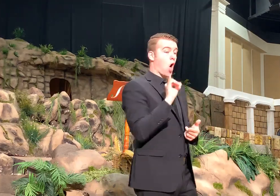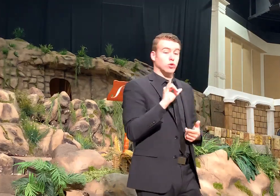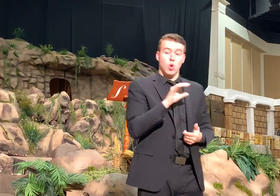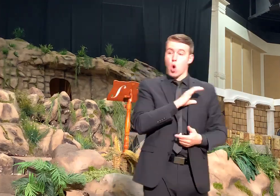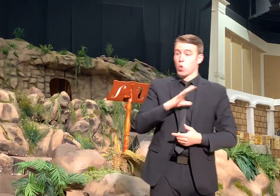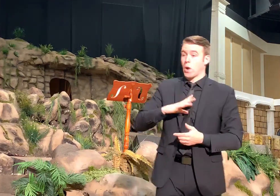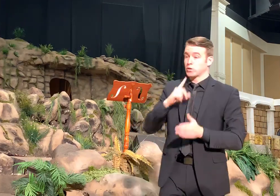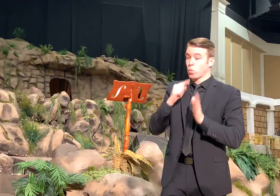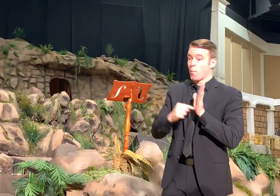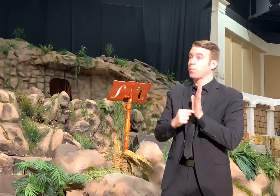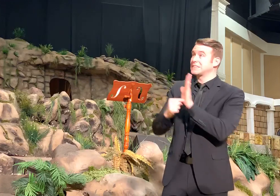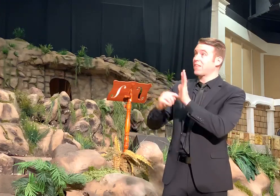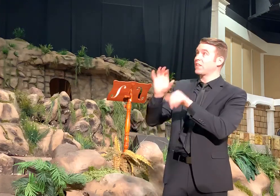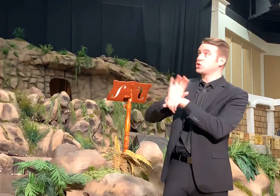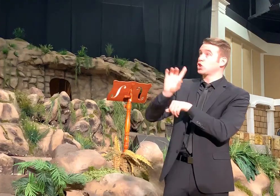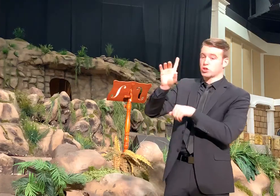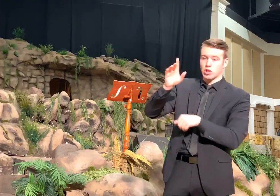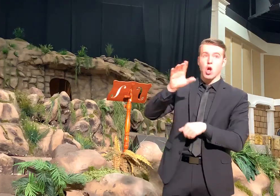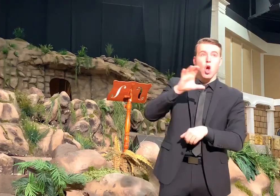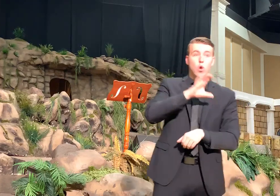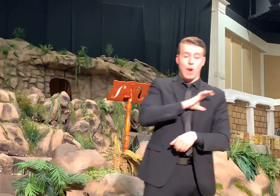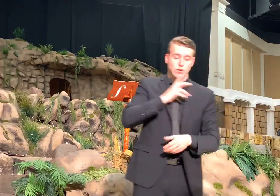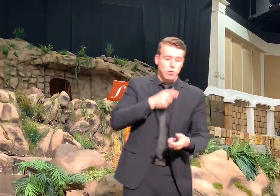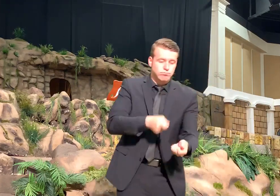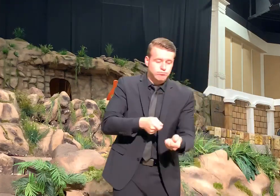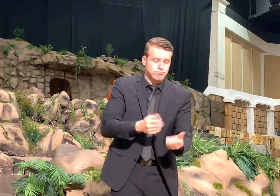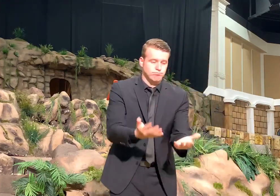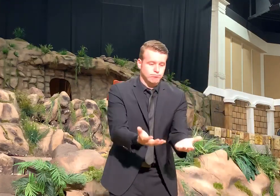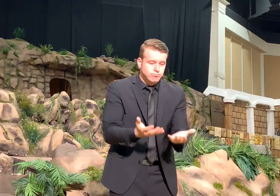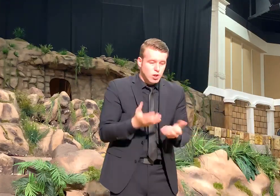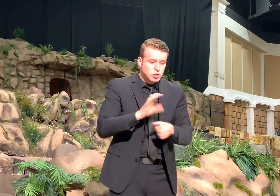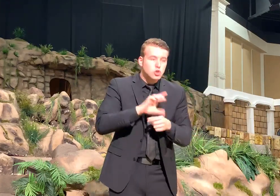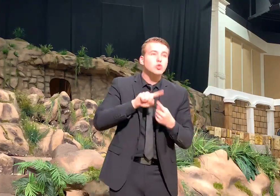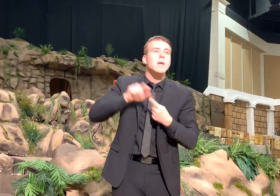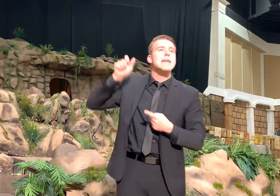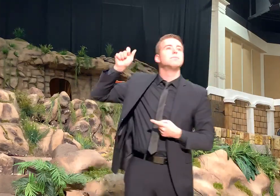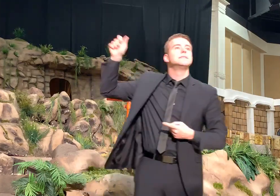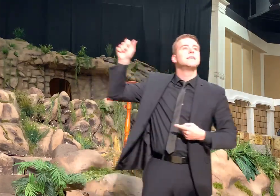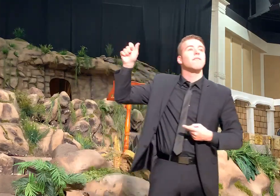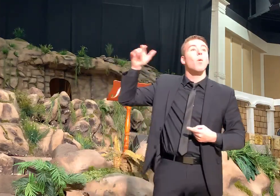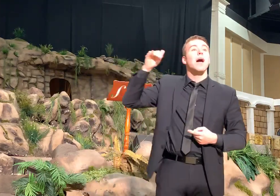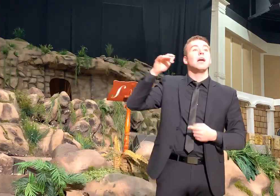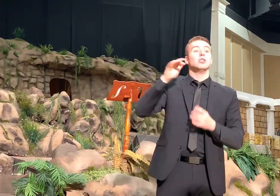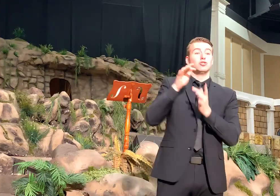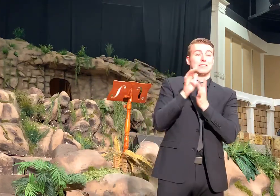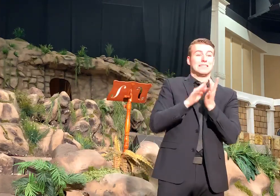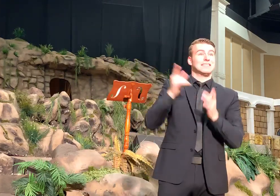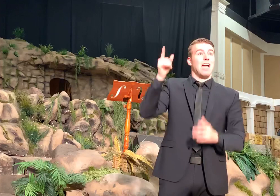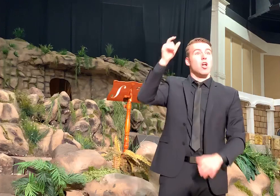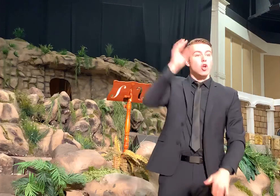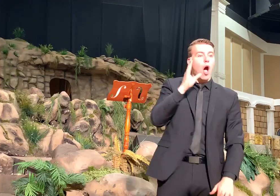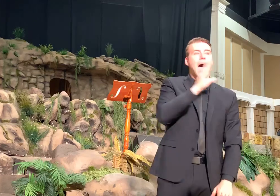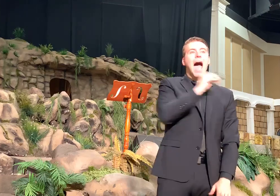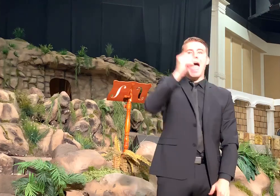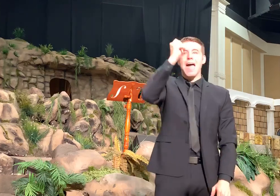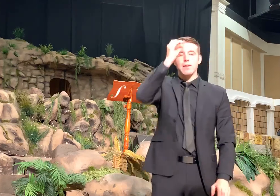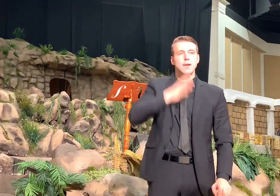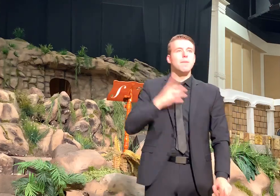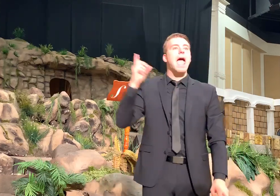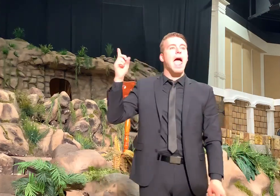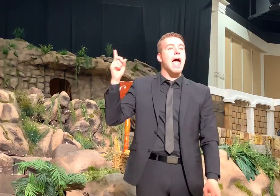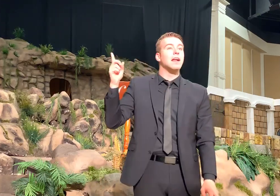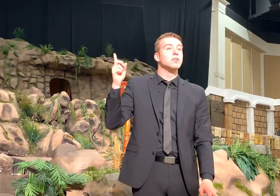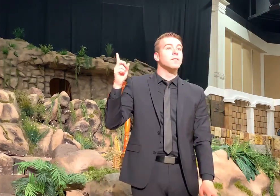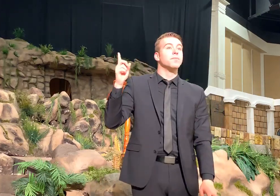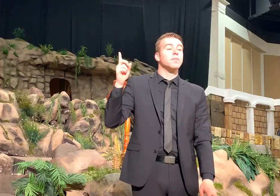to himself. He is he is both God and man. And so he is going to present